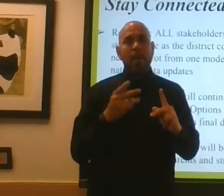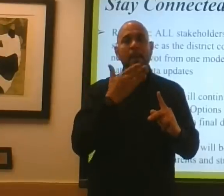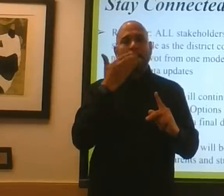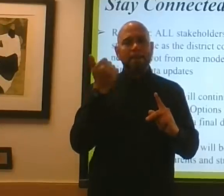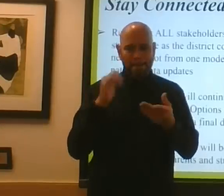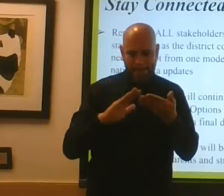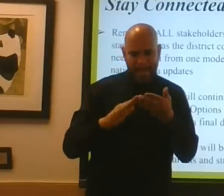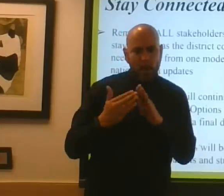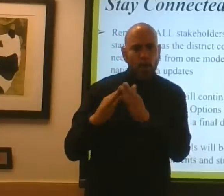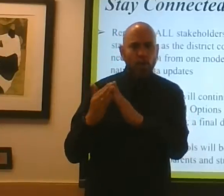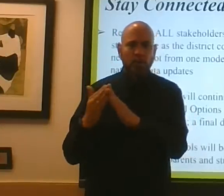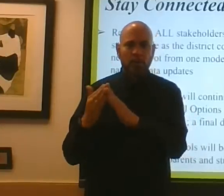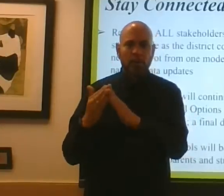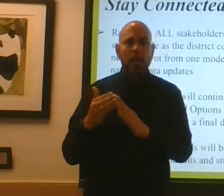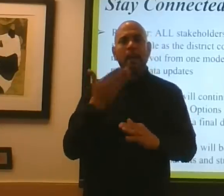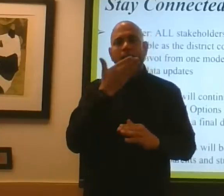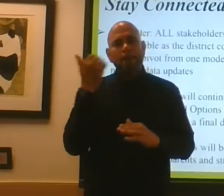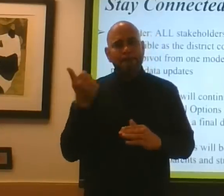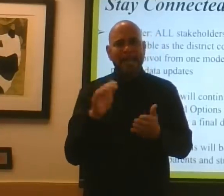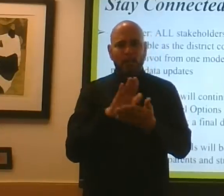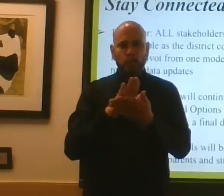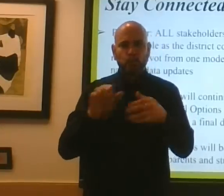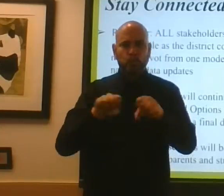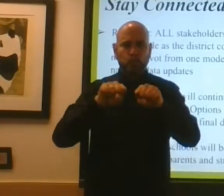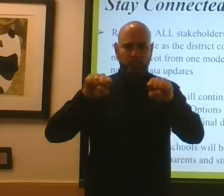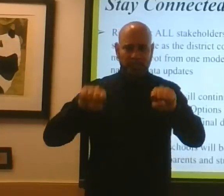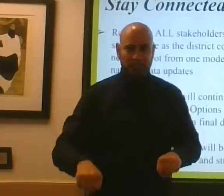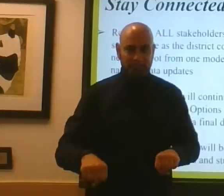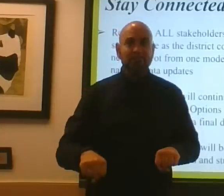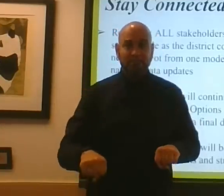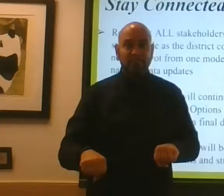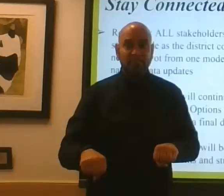better community, being a better school system.